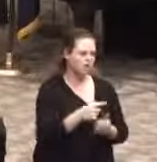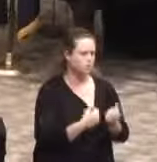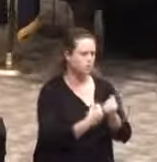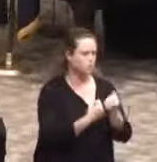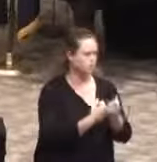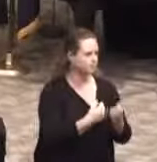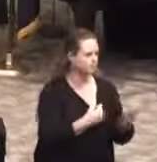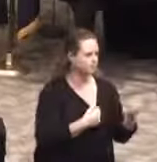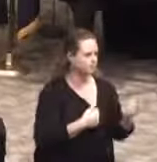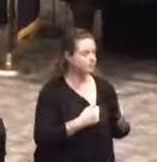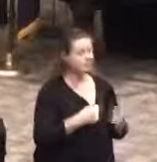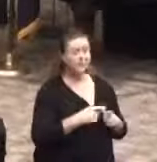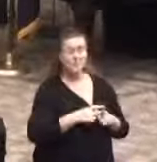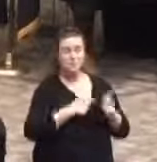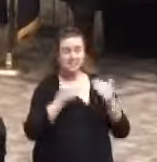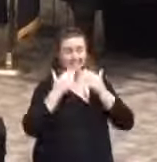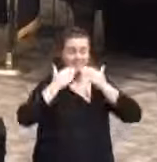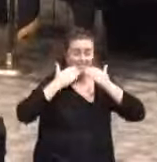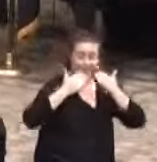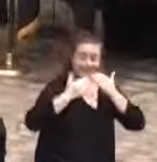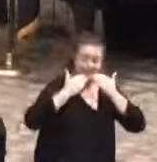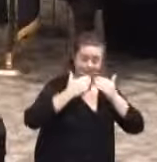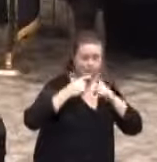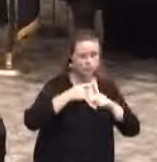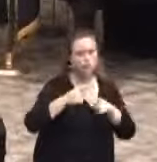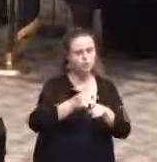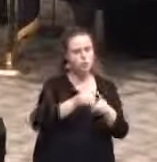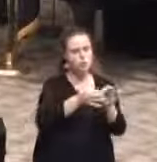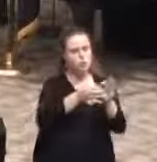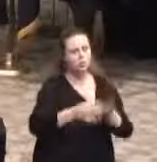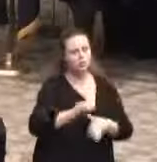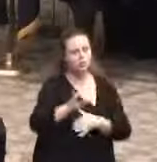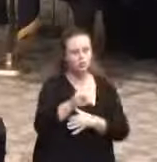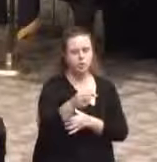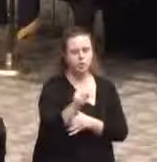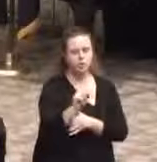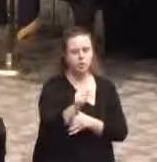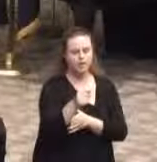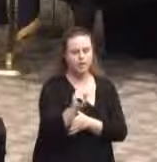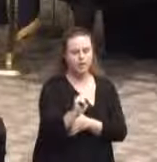And I saved the biggest thanks for our training coordinator, Jonathan Leibold.